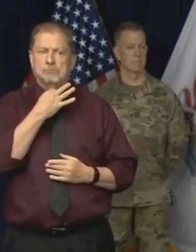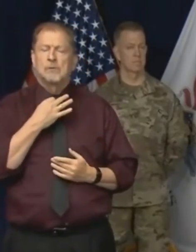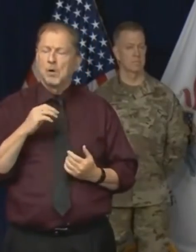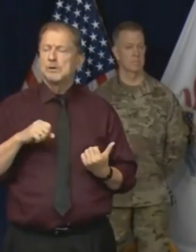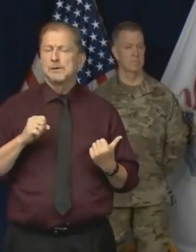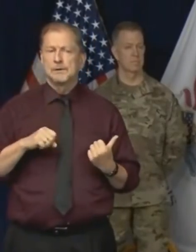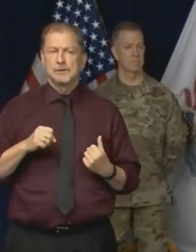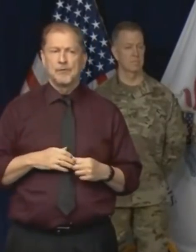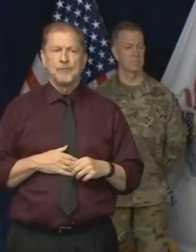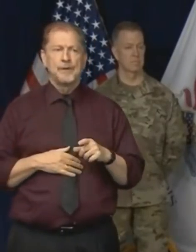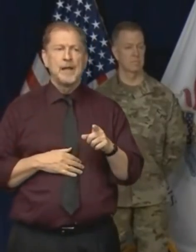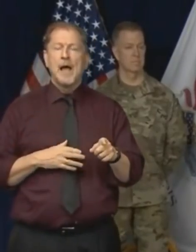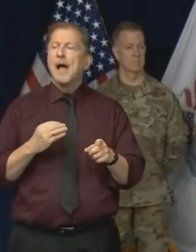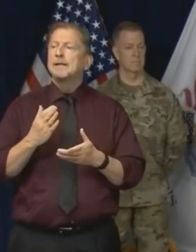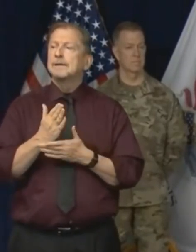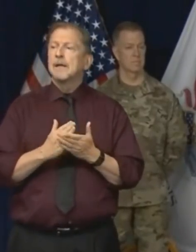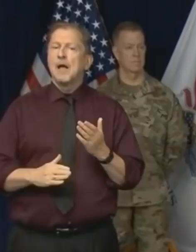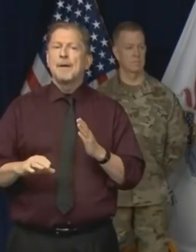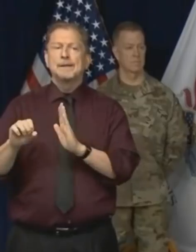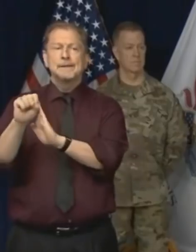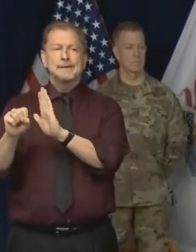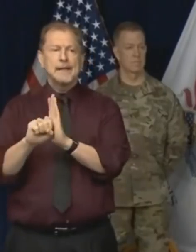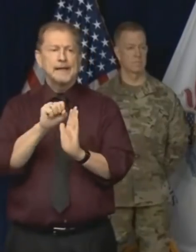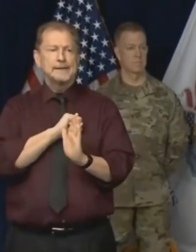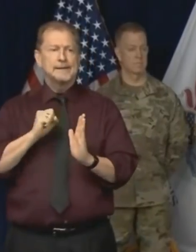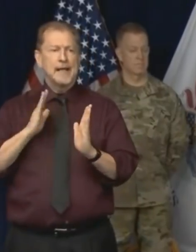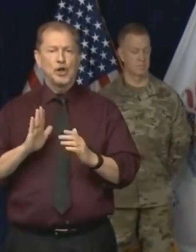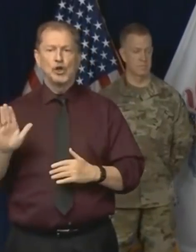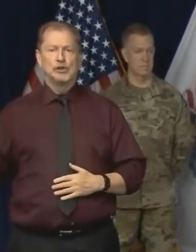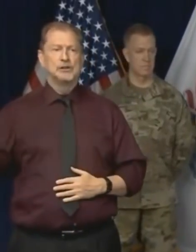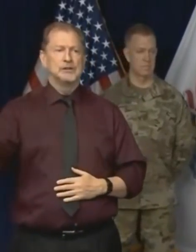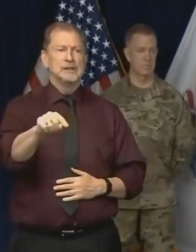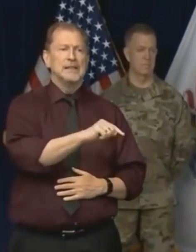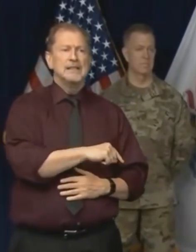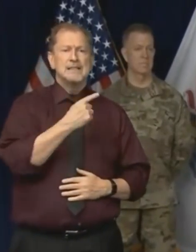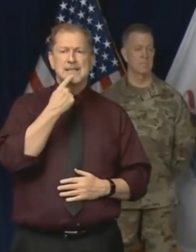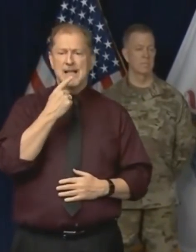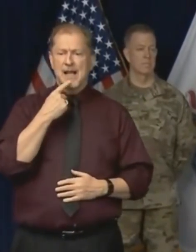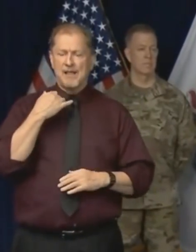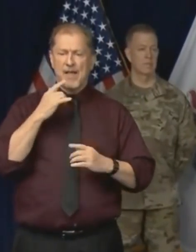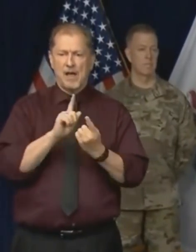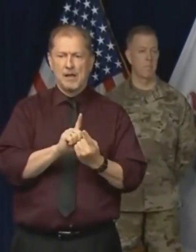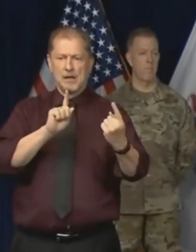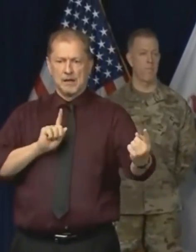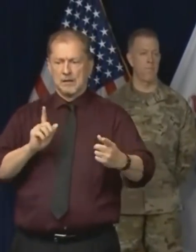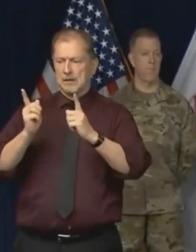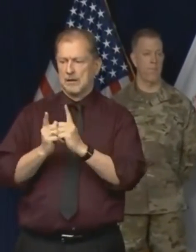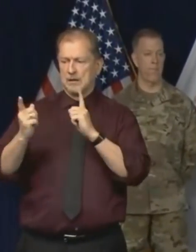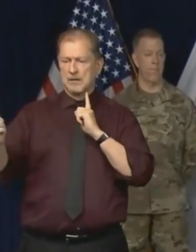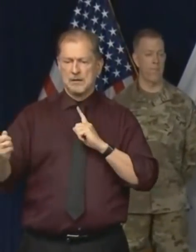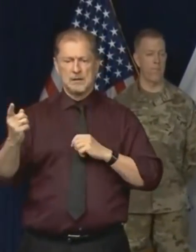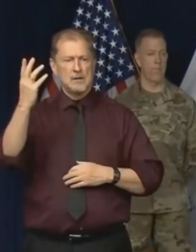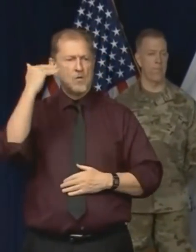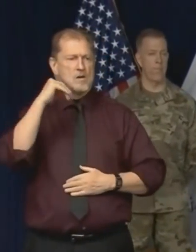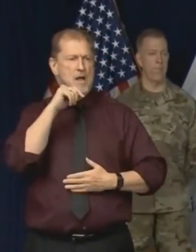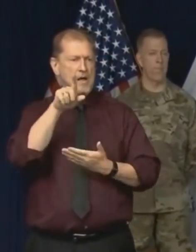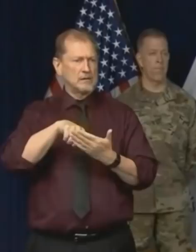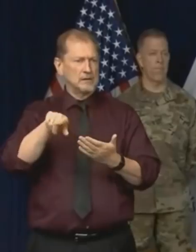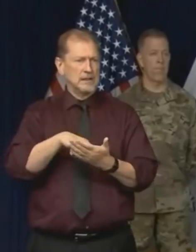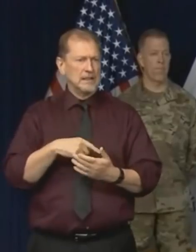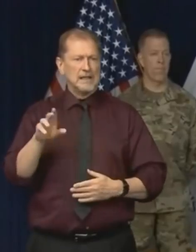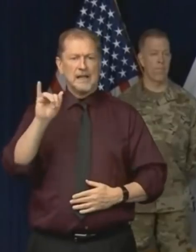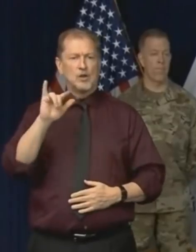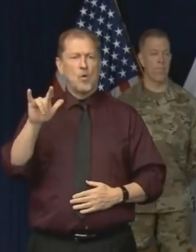Sure. Several state senators are urging the lifting of the stringent social distancing when the Illinois Hospital Association